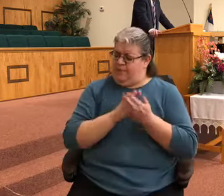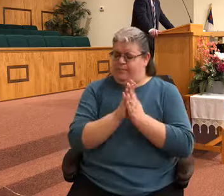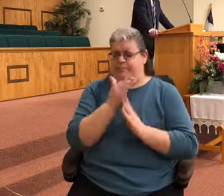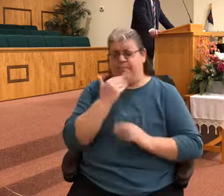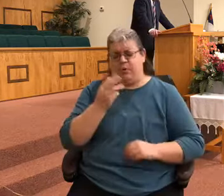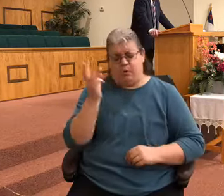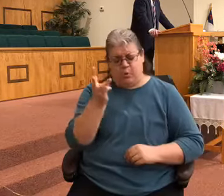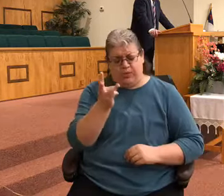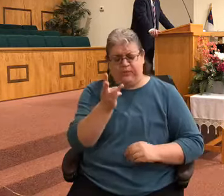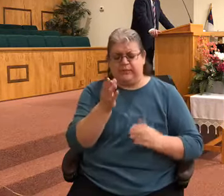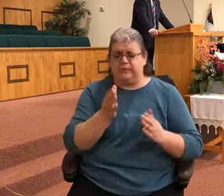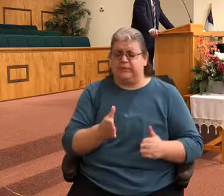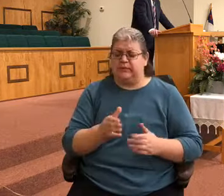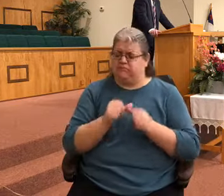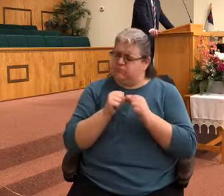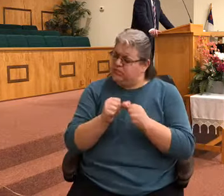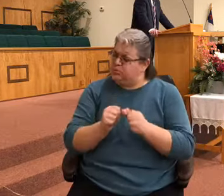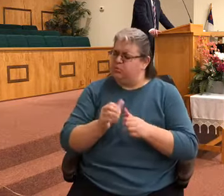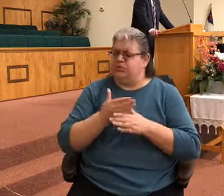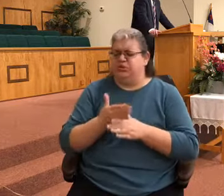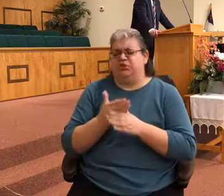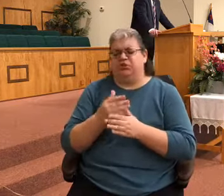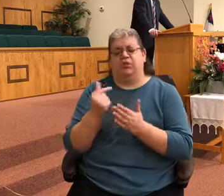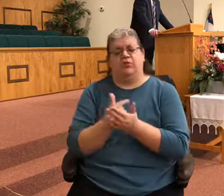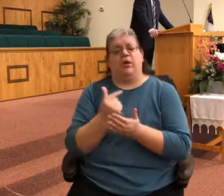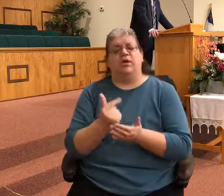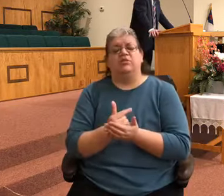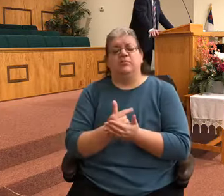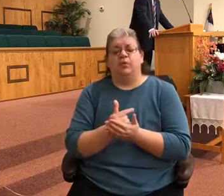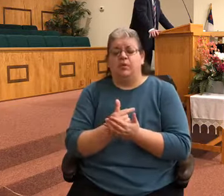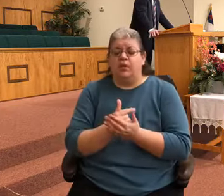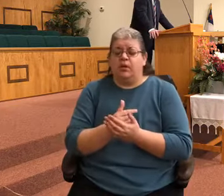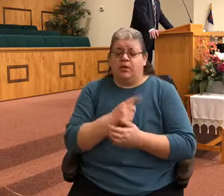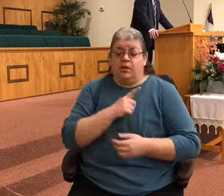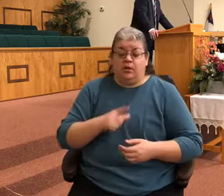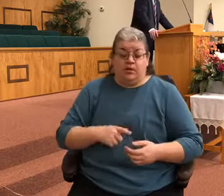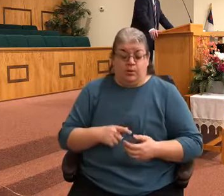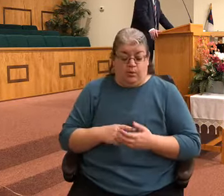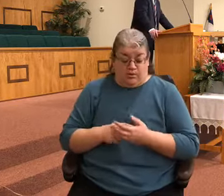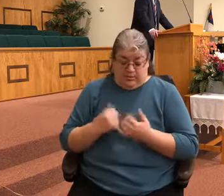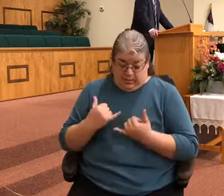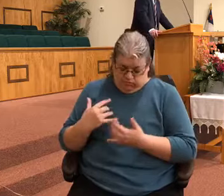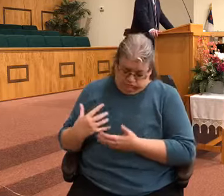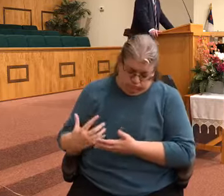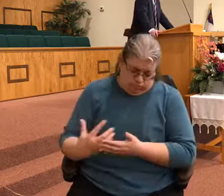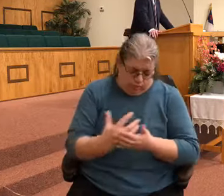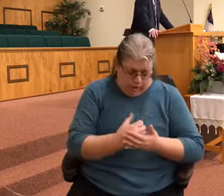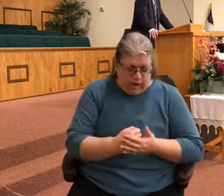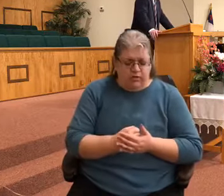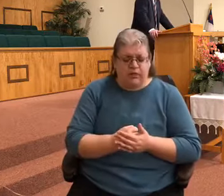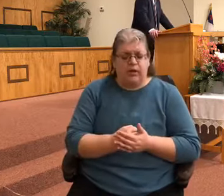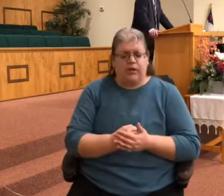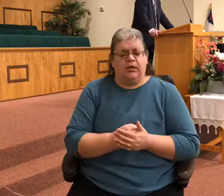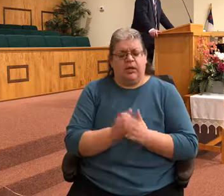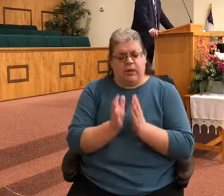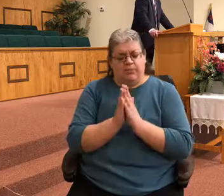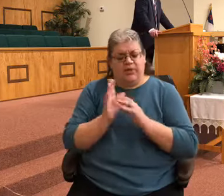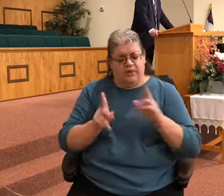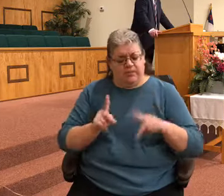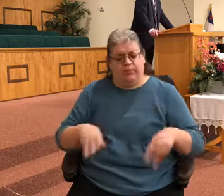share the gospel lord as we take up this offertory lord I pray as people may be giving as they're spread abroad lord I pray that you bless them